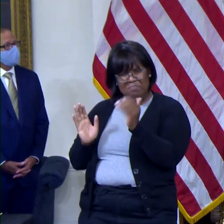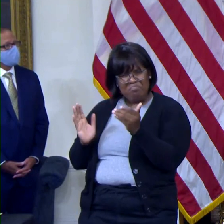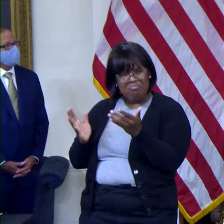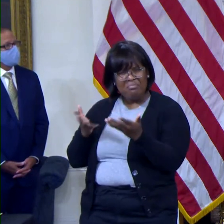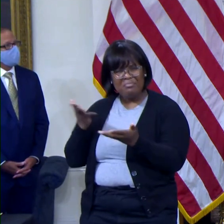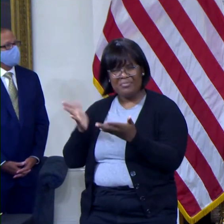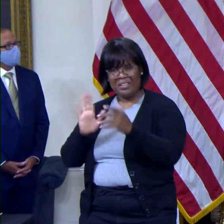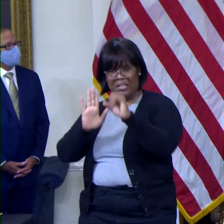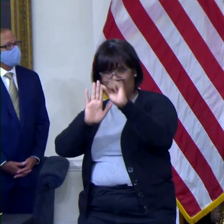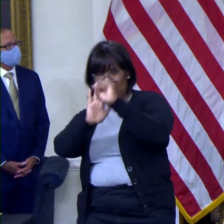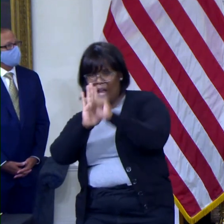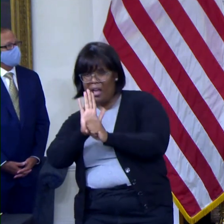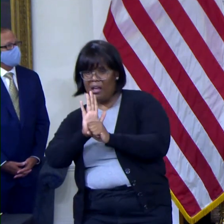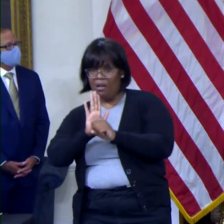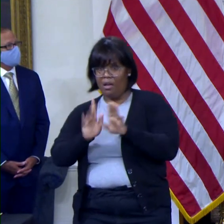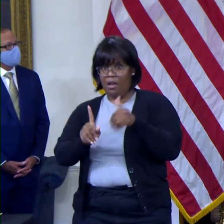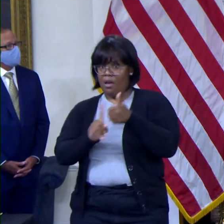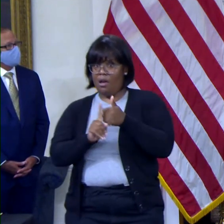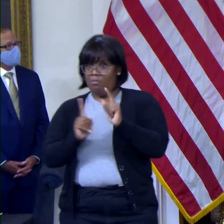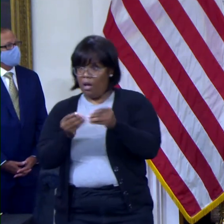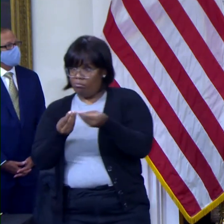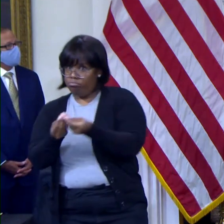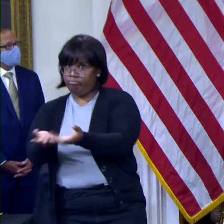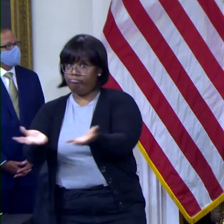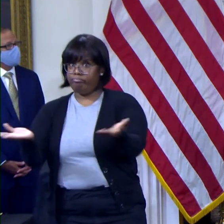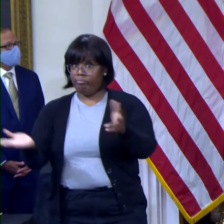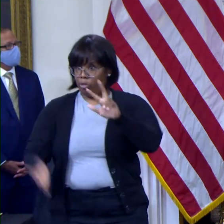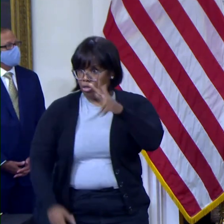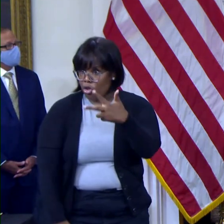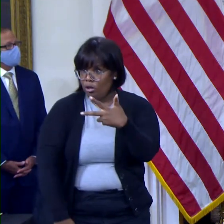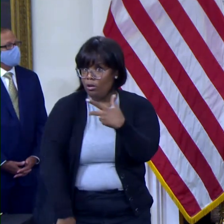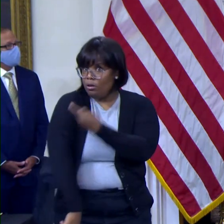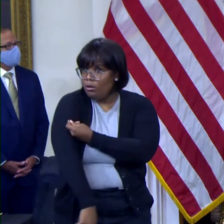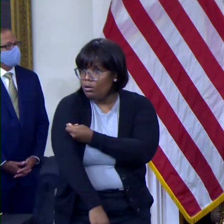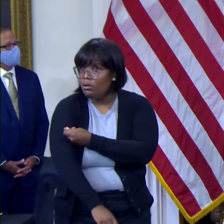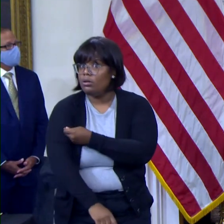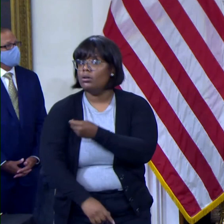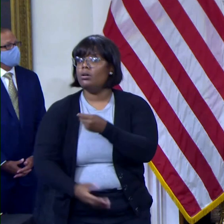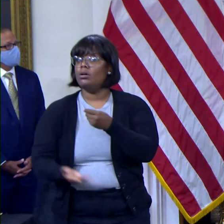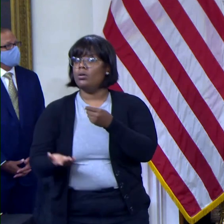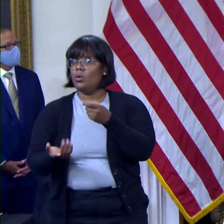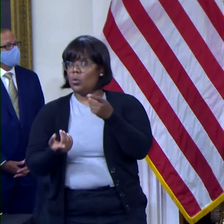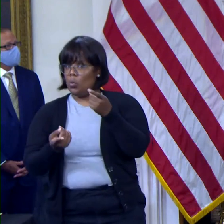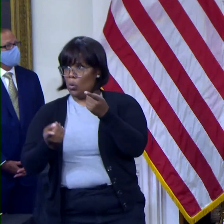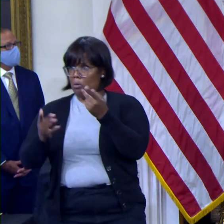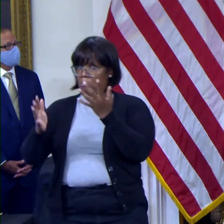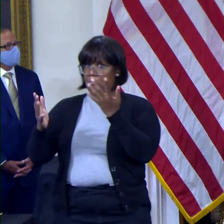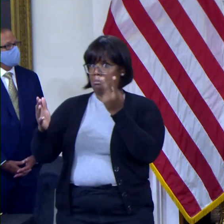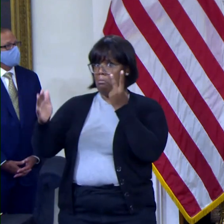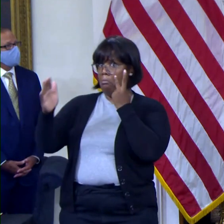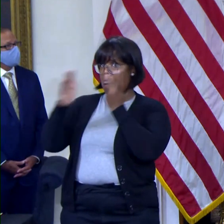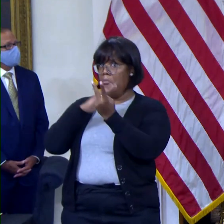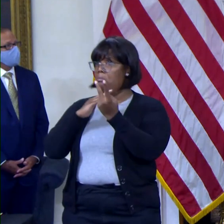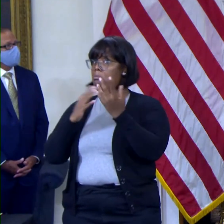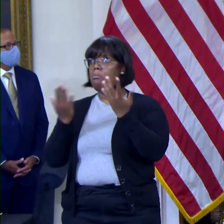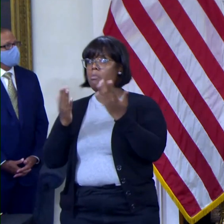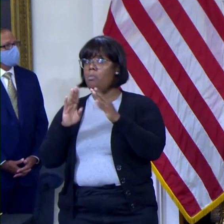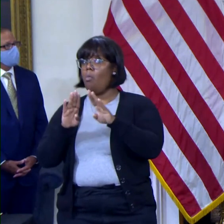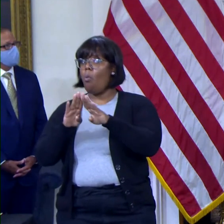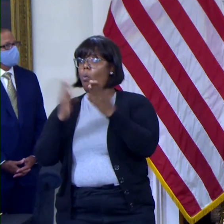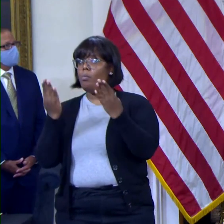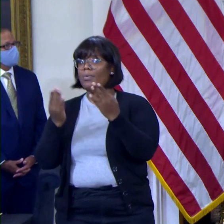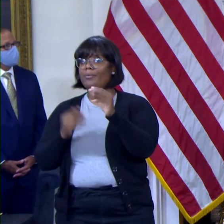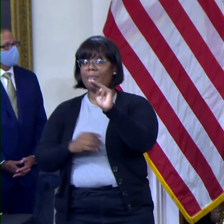distributing the boosters, as you did with the 14-second shots. Do you anticipate reopening mass vax sites to make this happen?